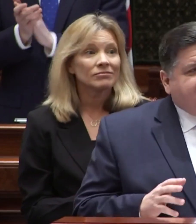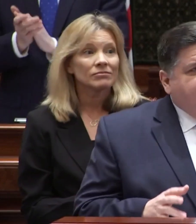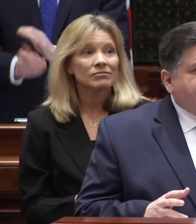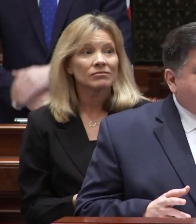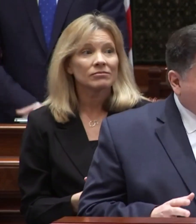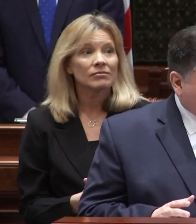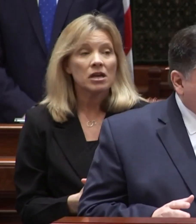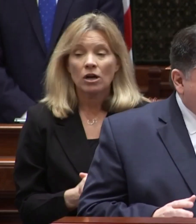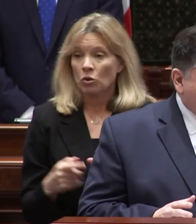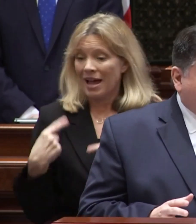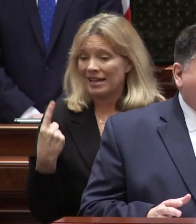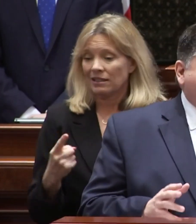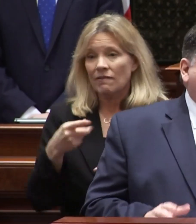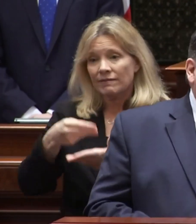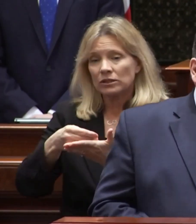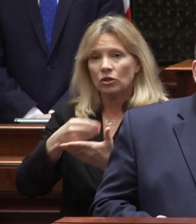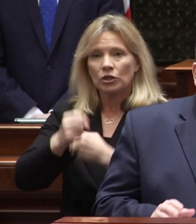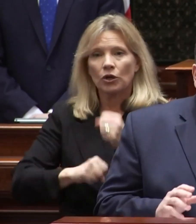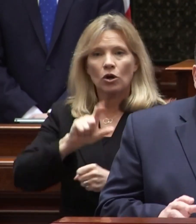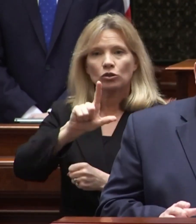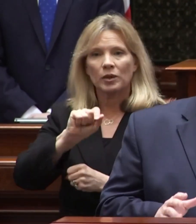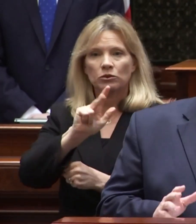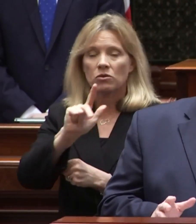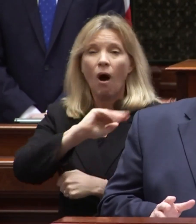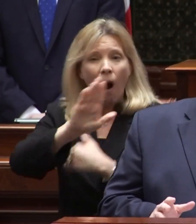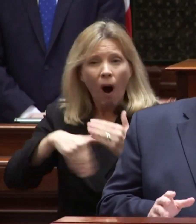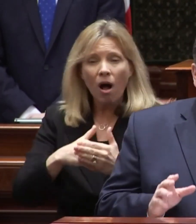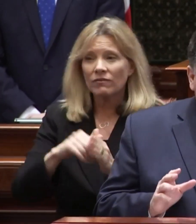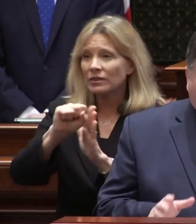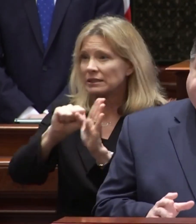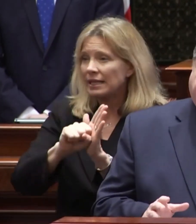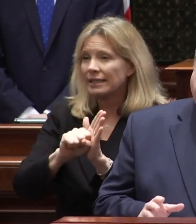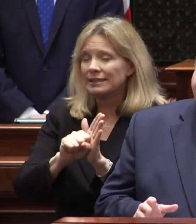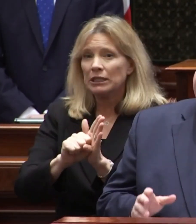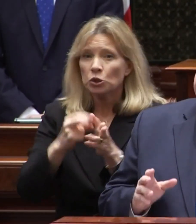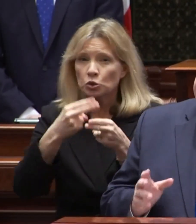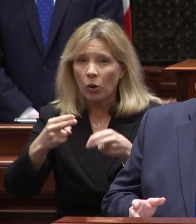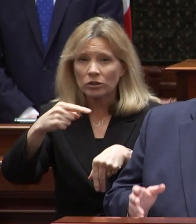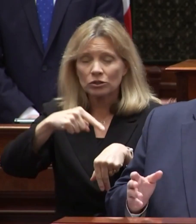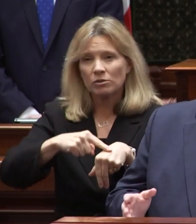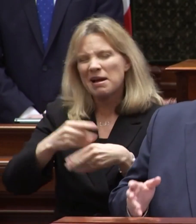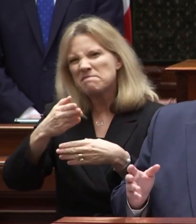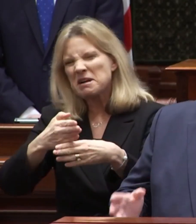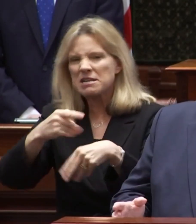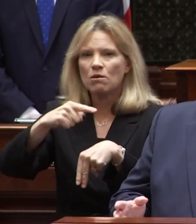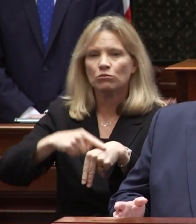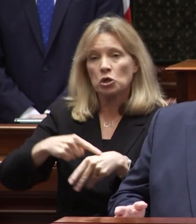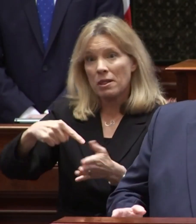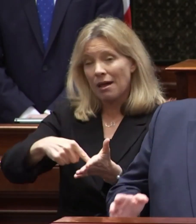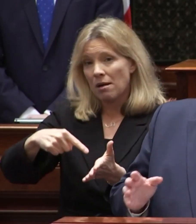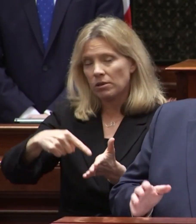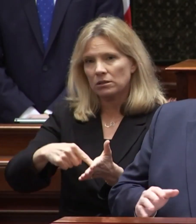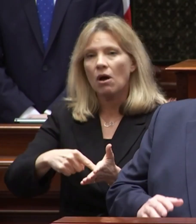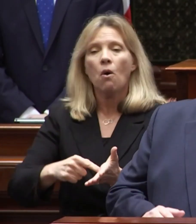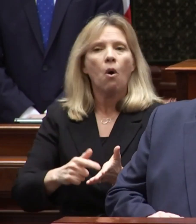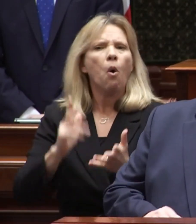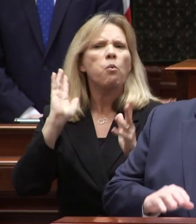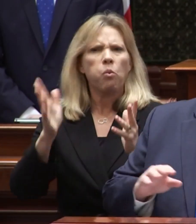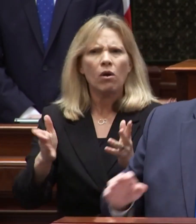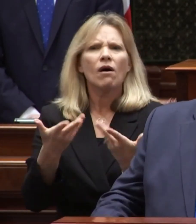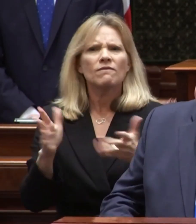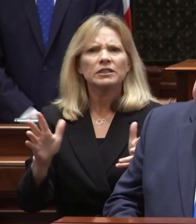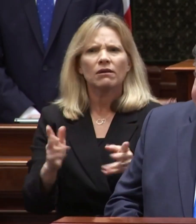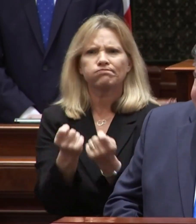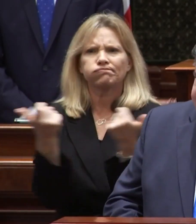As of fiscal year 2023, all of our state's short-term and medium-term liabilities will have